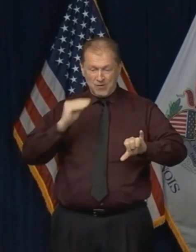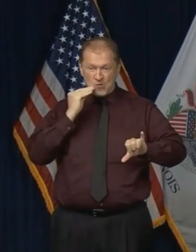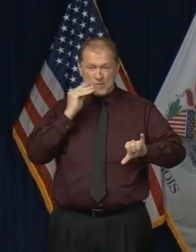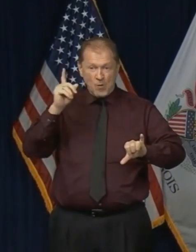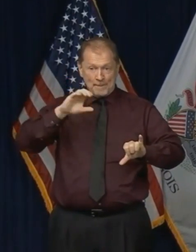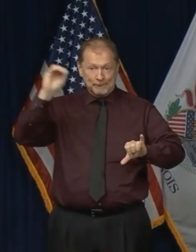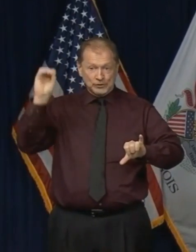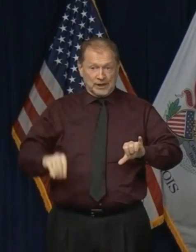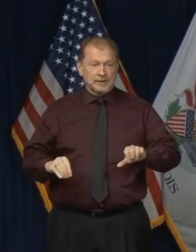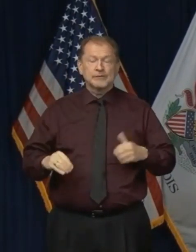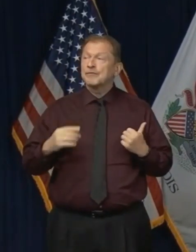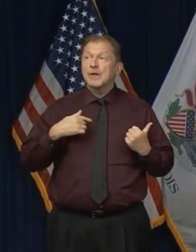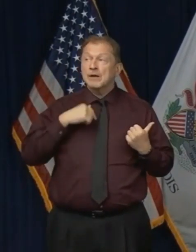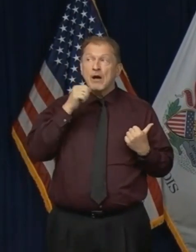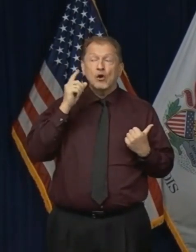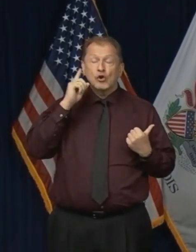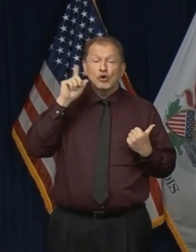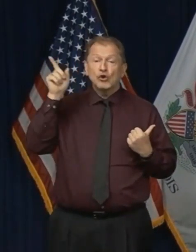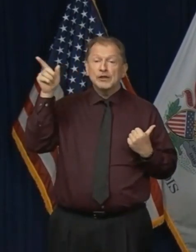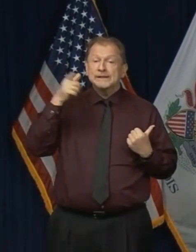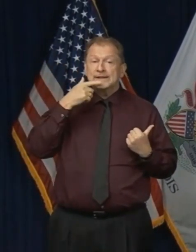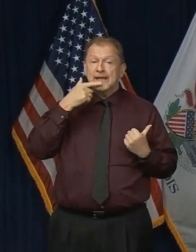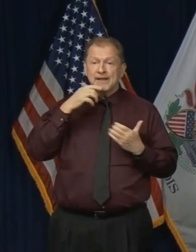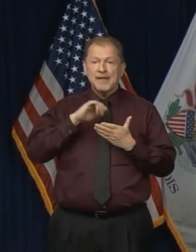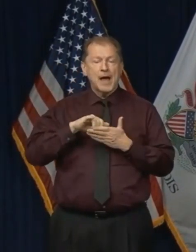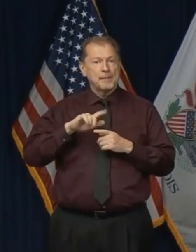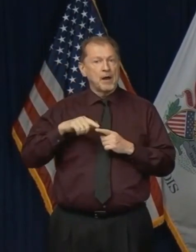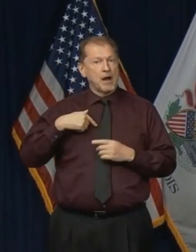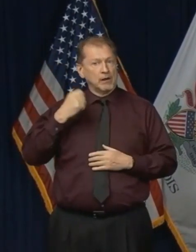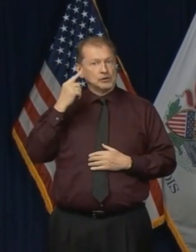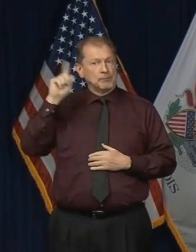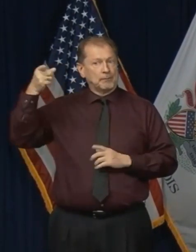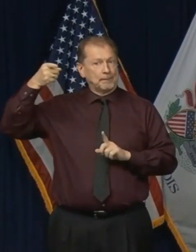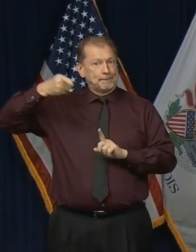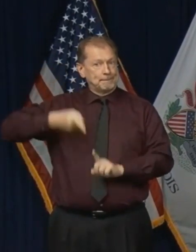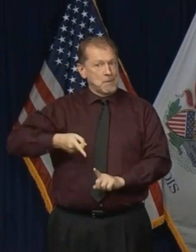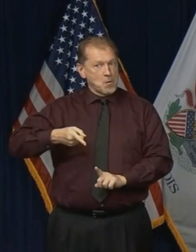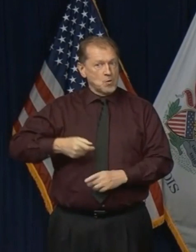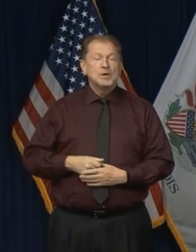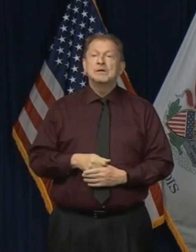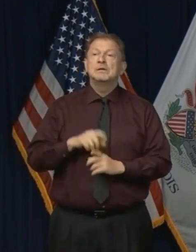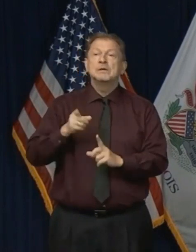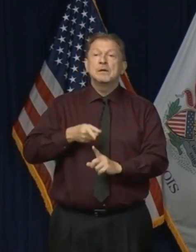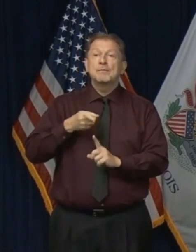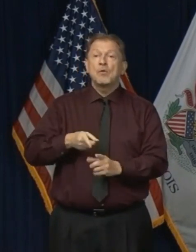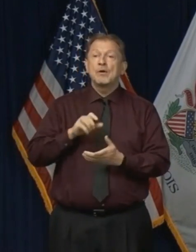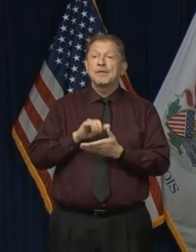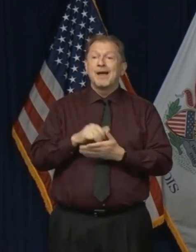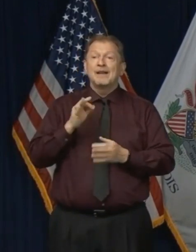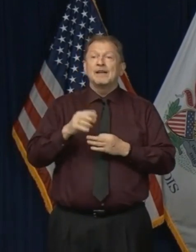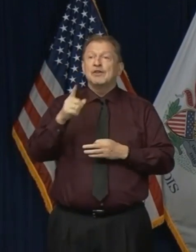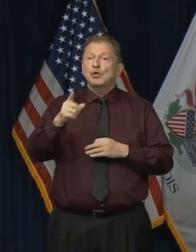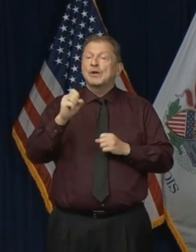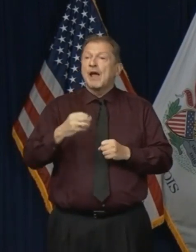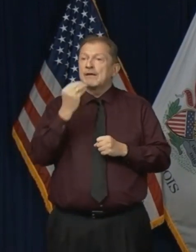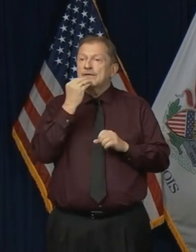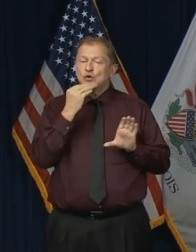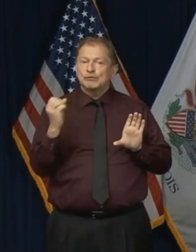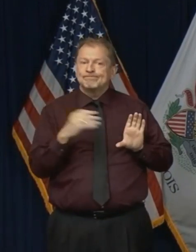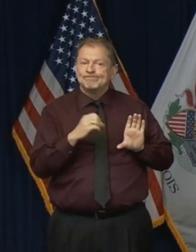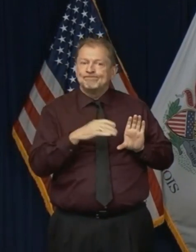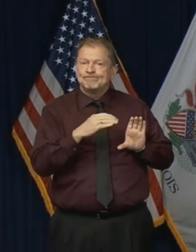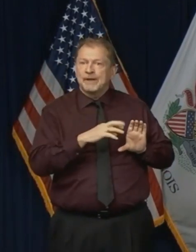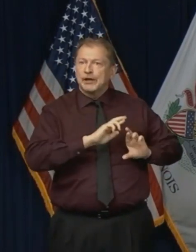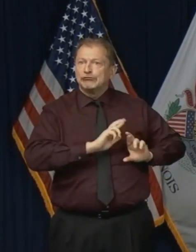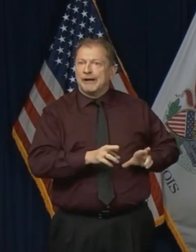I had not heard her say that, but I understand exactly what she's saying, you know, that if you can stock up, and we've talked about this before